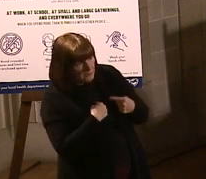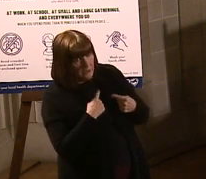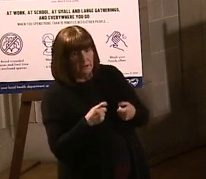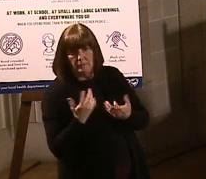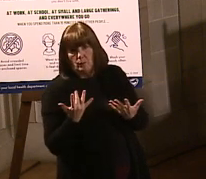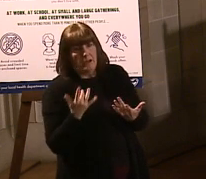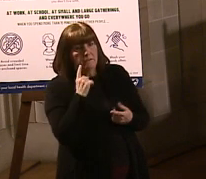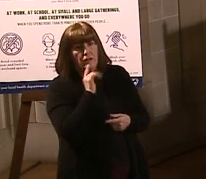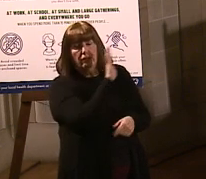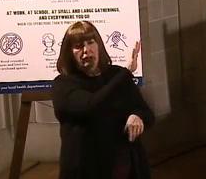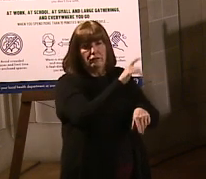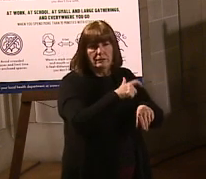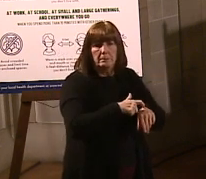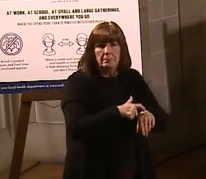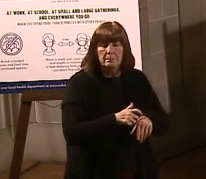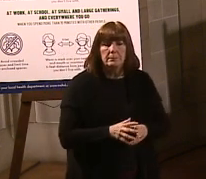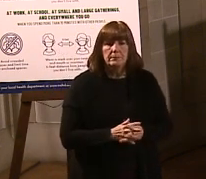things set up.